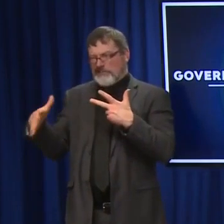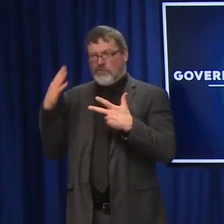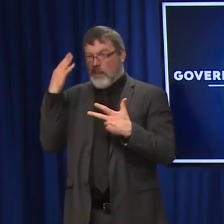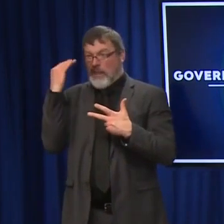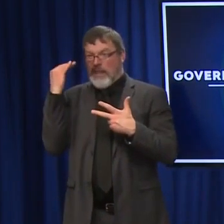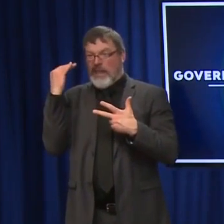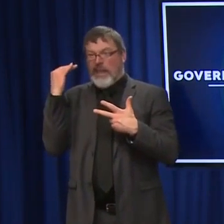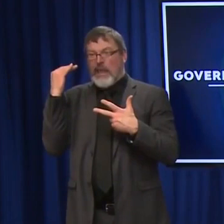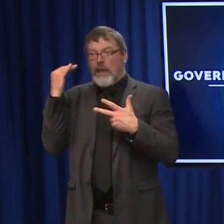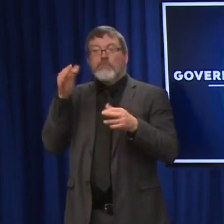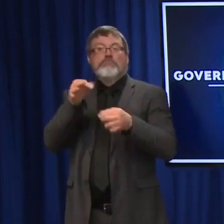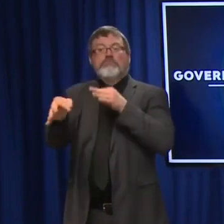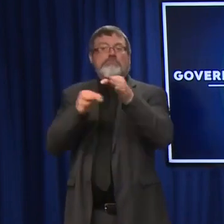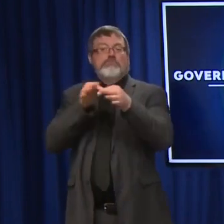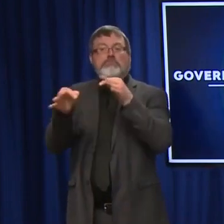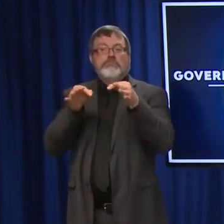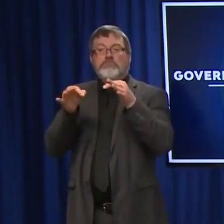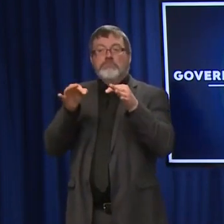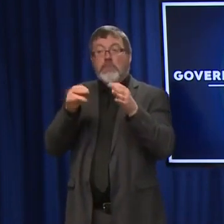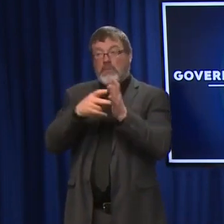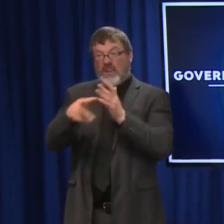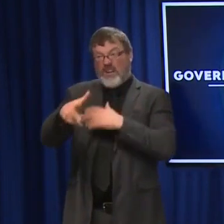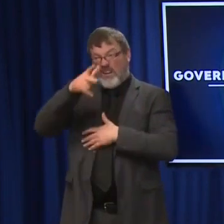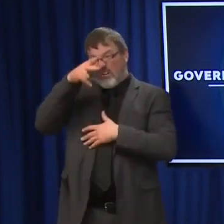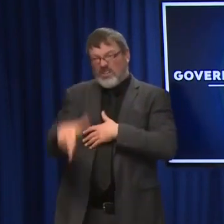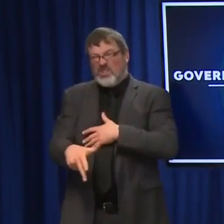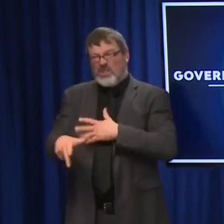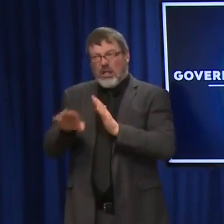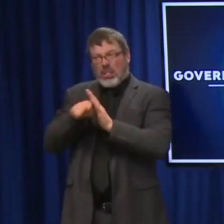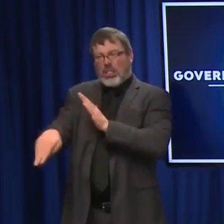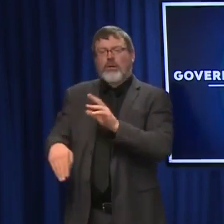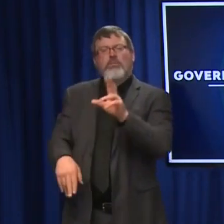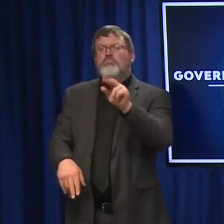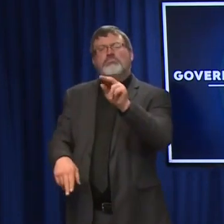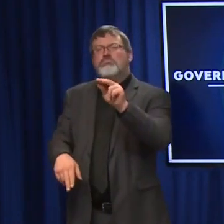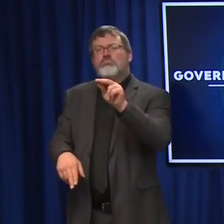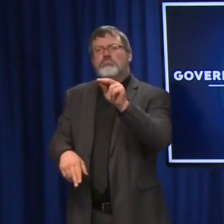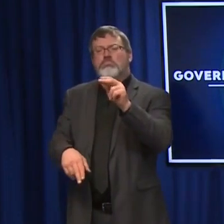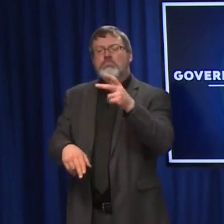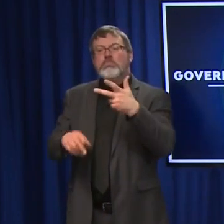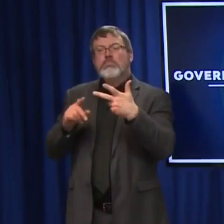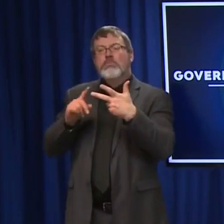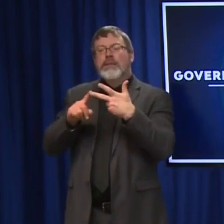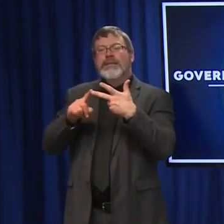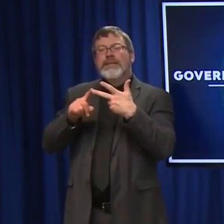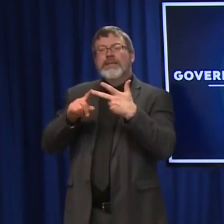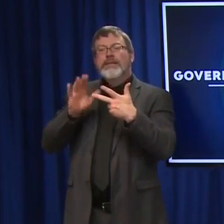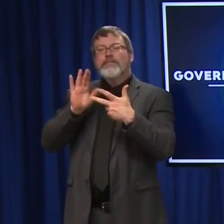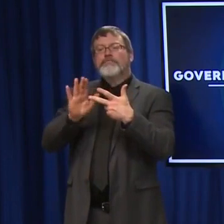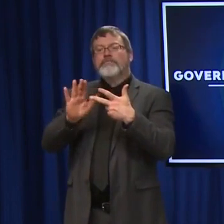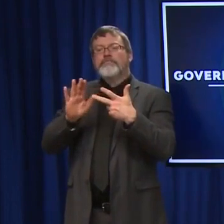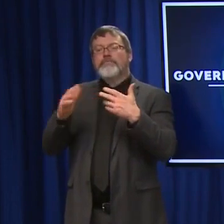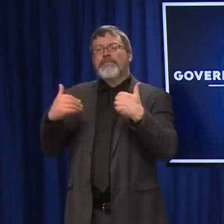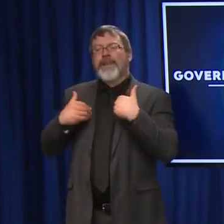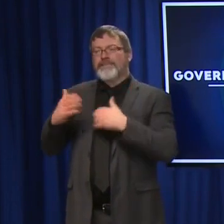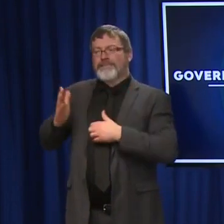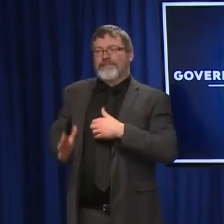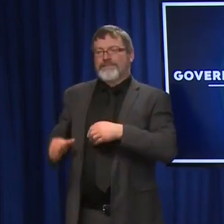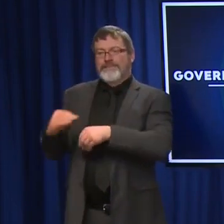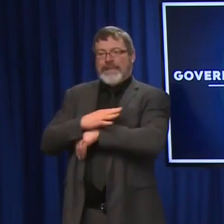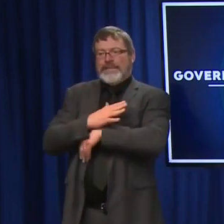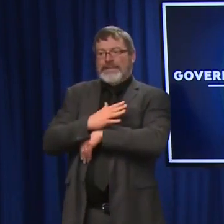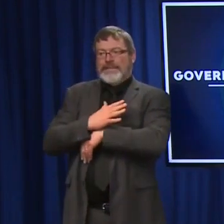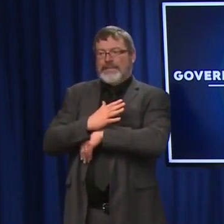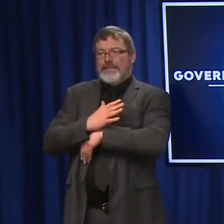because the Janssen vaccine doesn't work. The reason for that preferential recommendation was because of some of the risks that have been